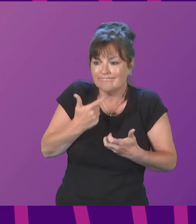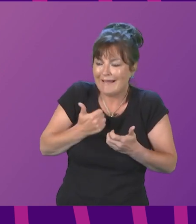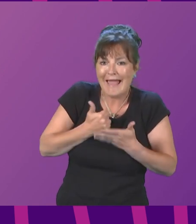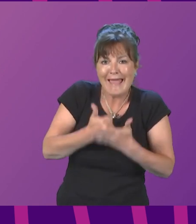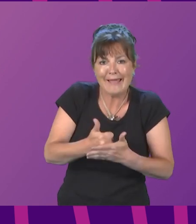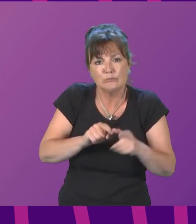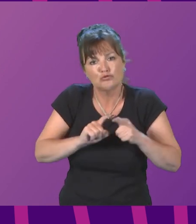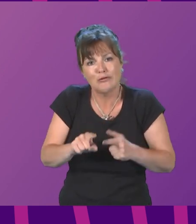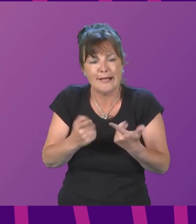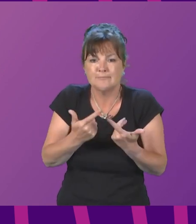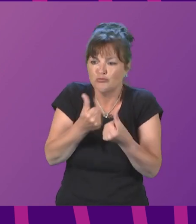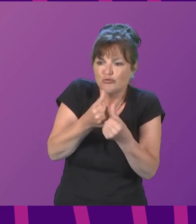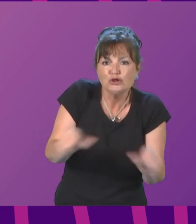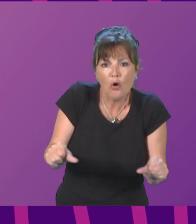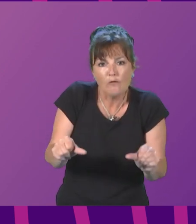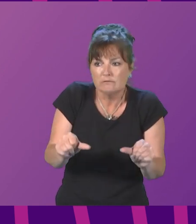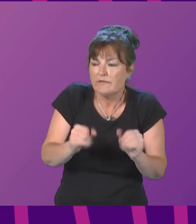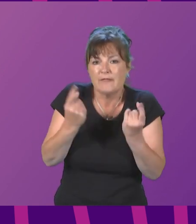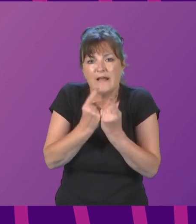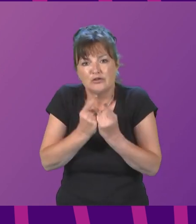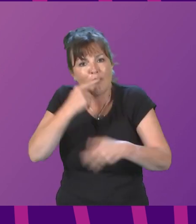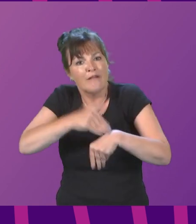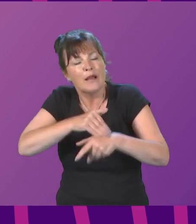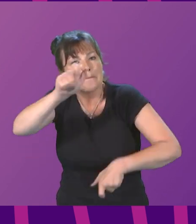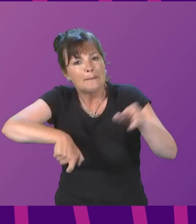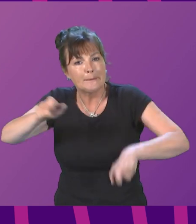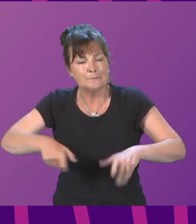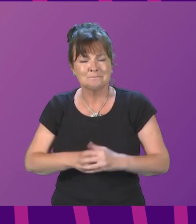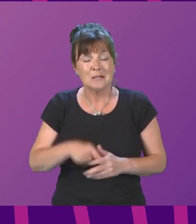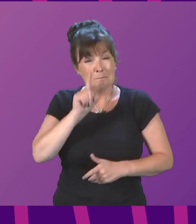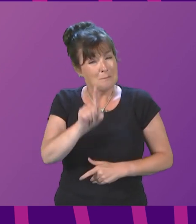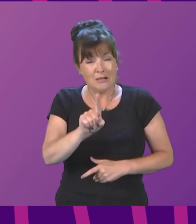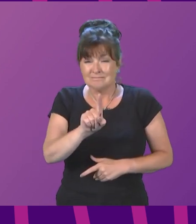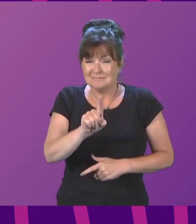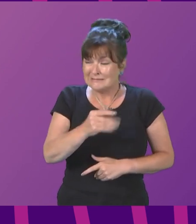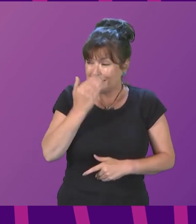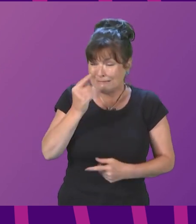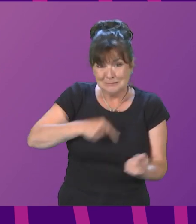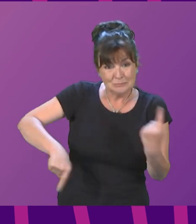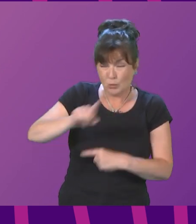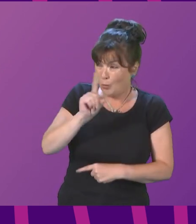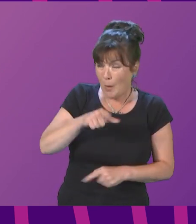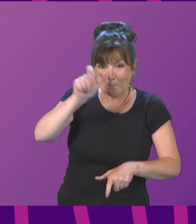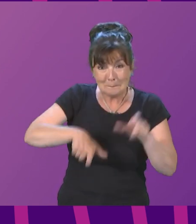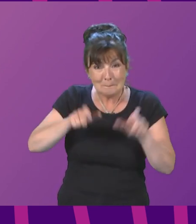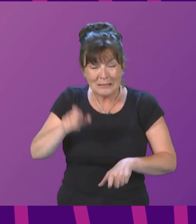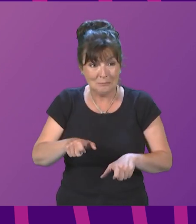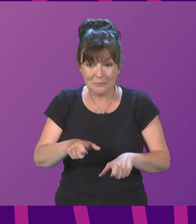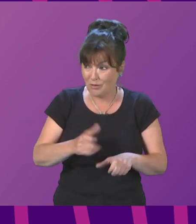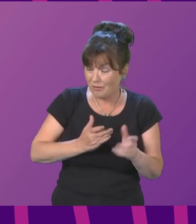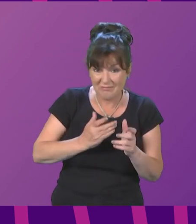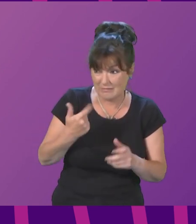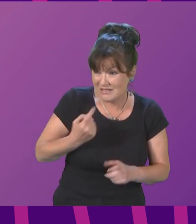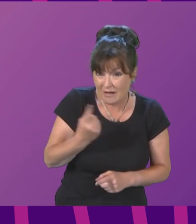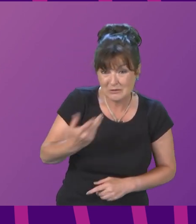crisis. But the magnitude of what is being experienced by people and businesses across the UK means